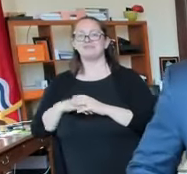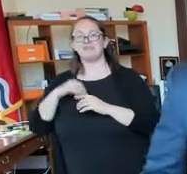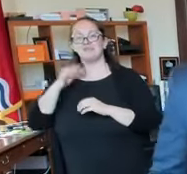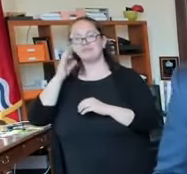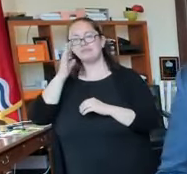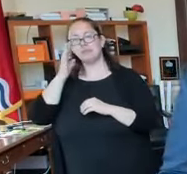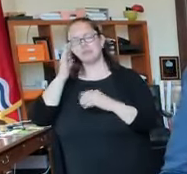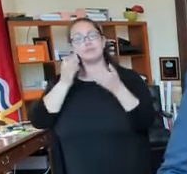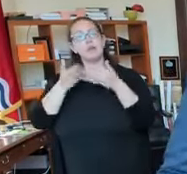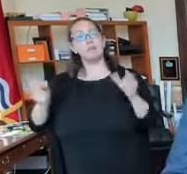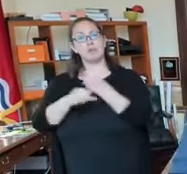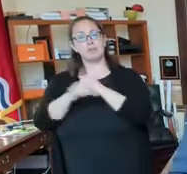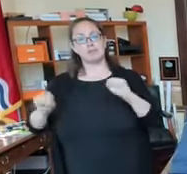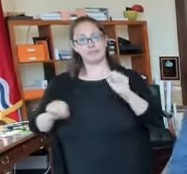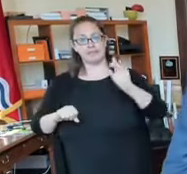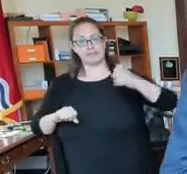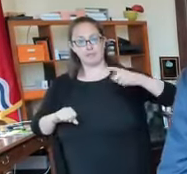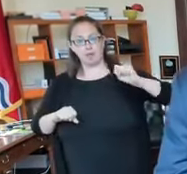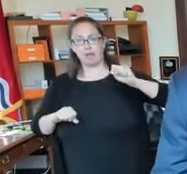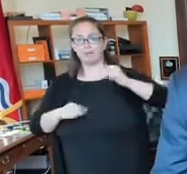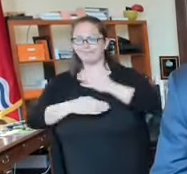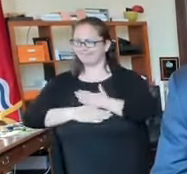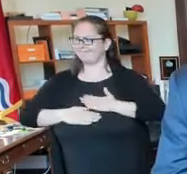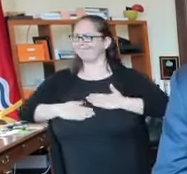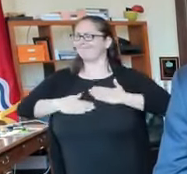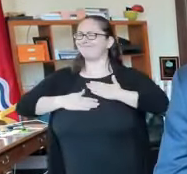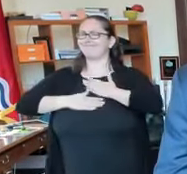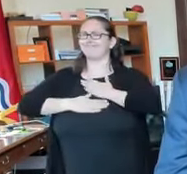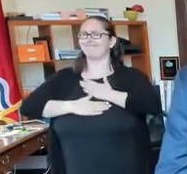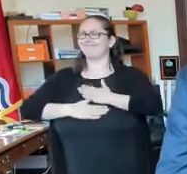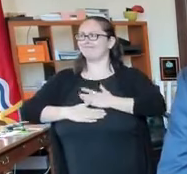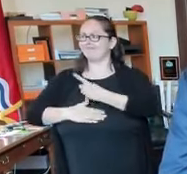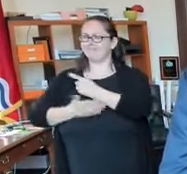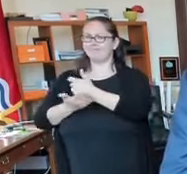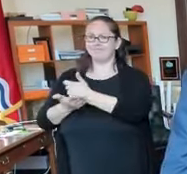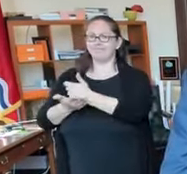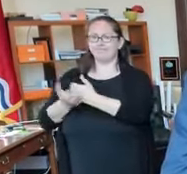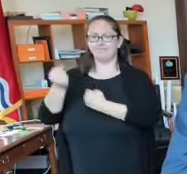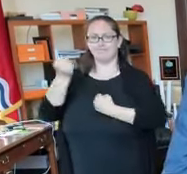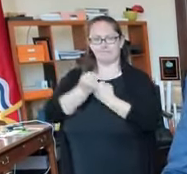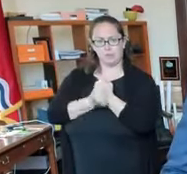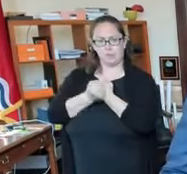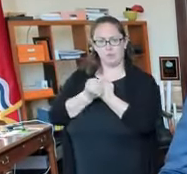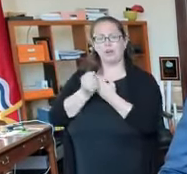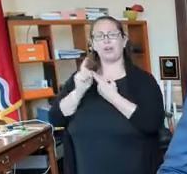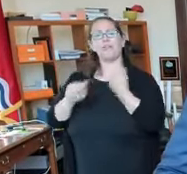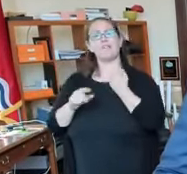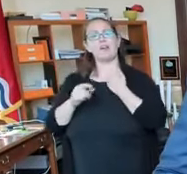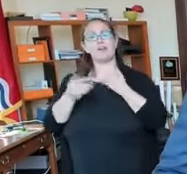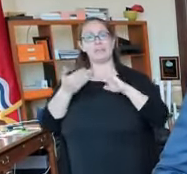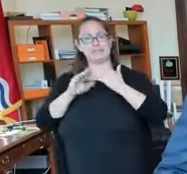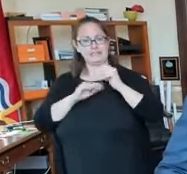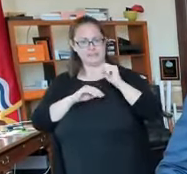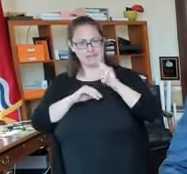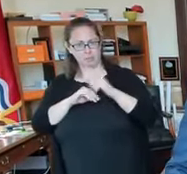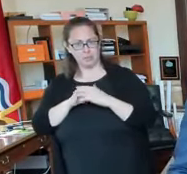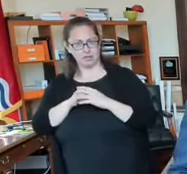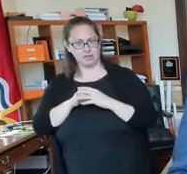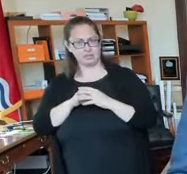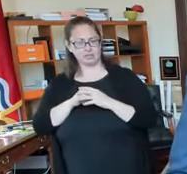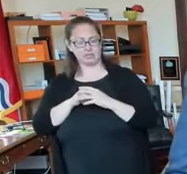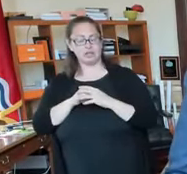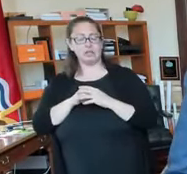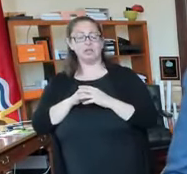The public safety department certainly appreciates all of the support that it gets from the citizens of the city of Saint Louis. We know